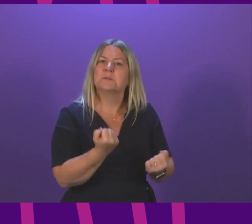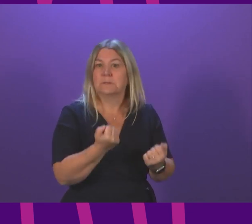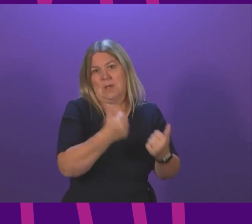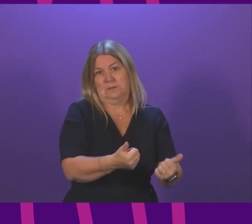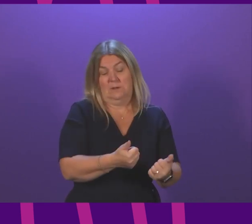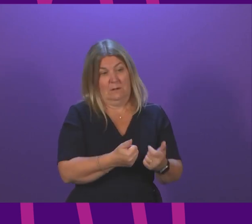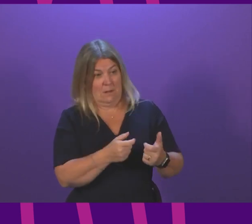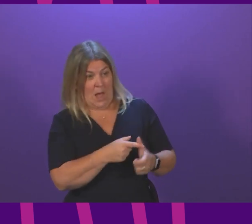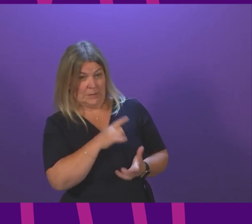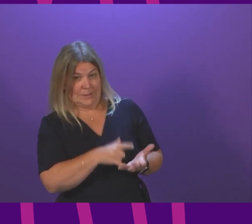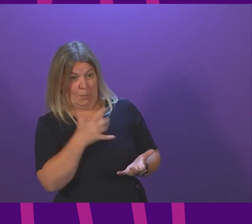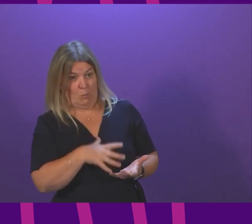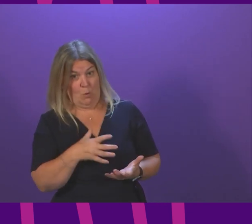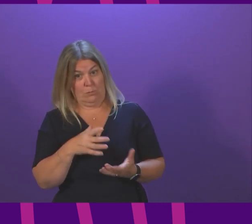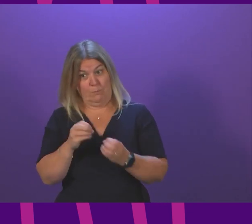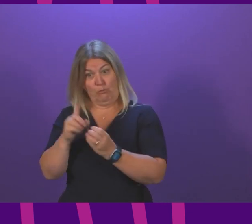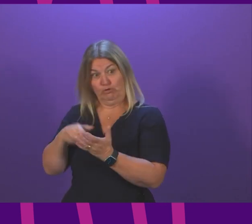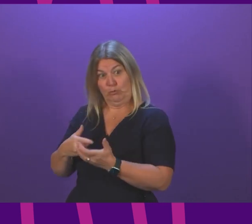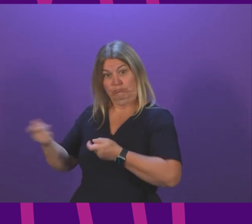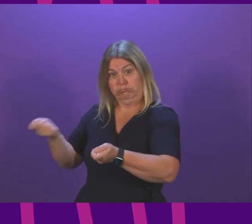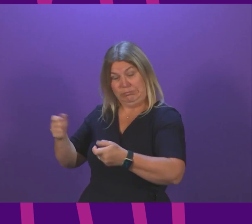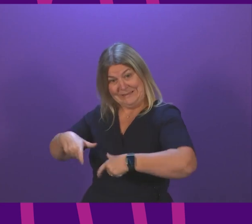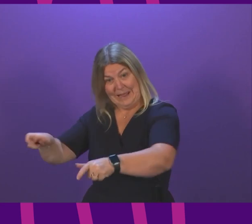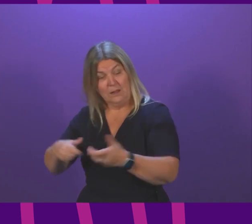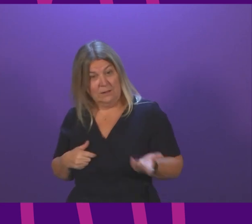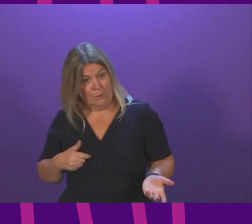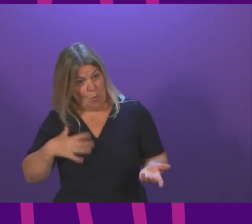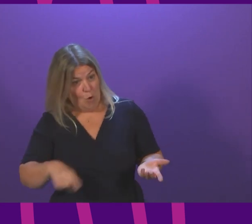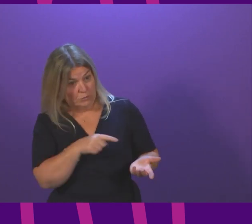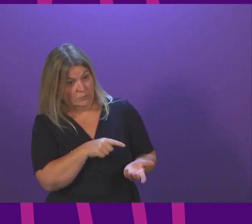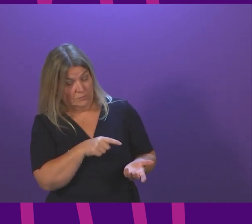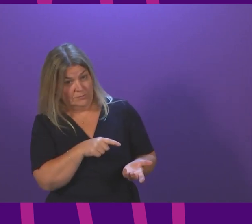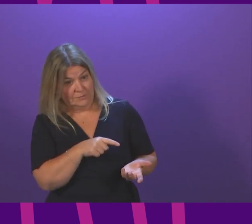Boris Johnson he will not have the credibility he wants to have before this chamber